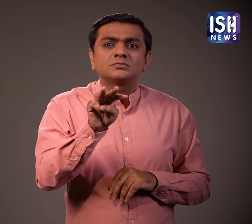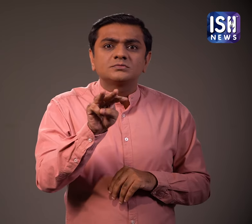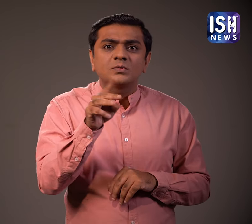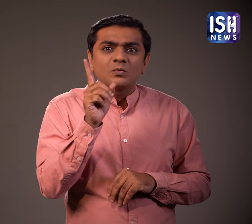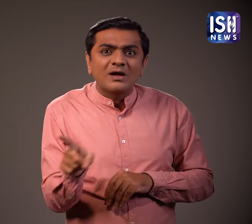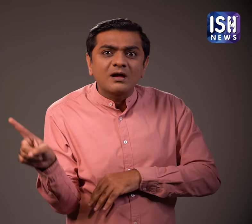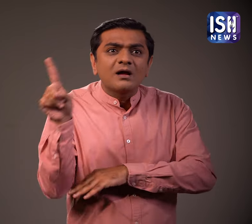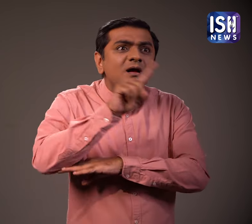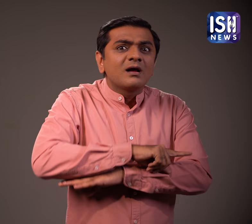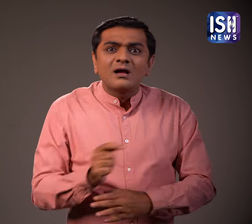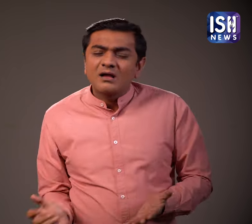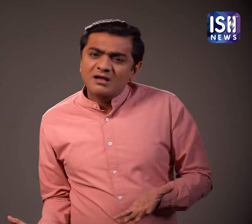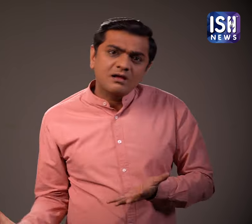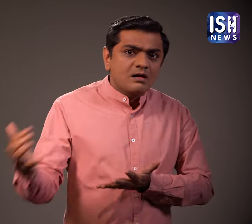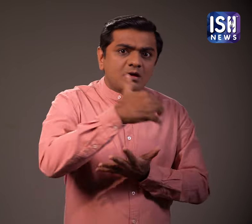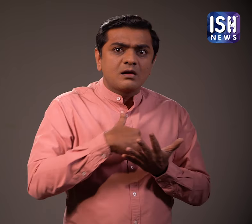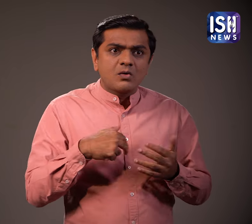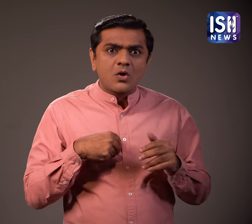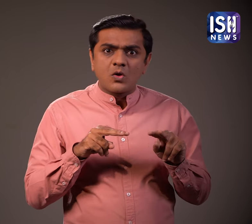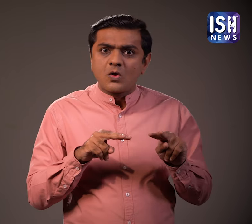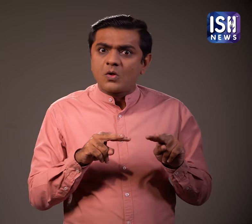This was the fine collected in one day.